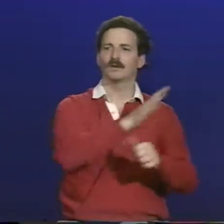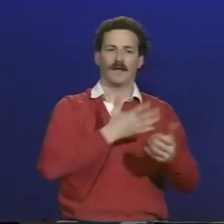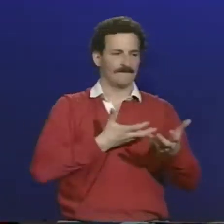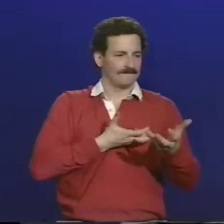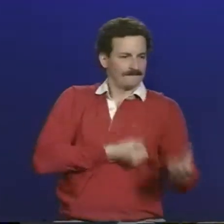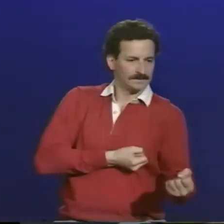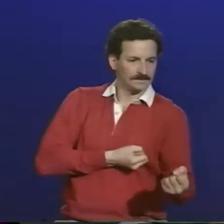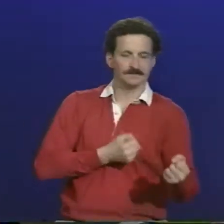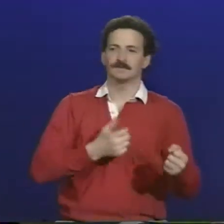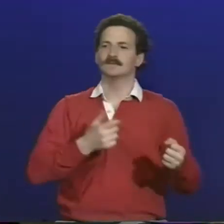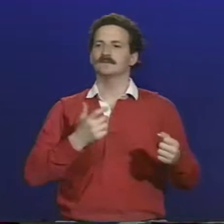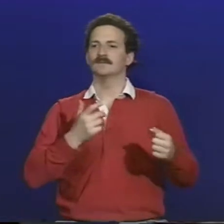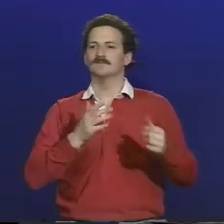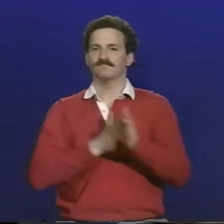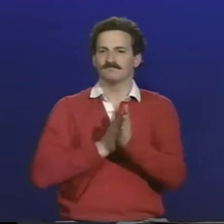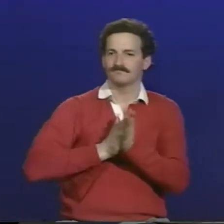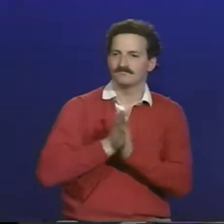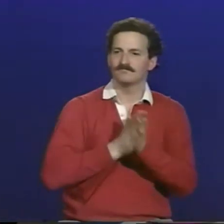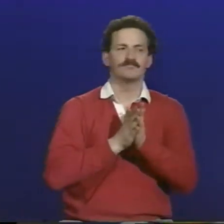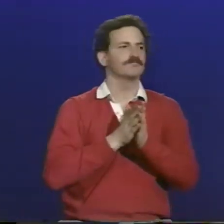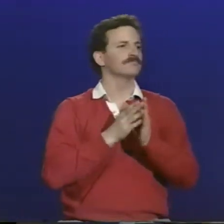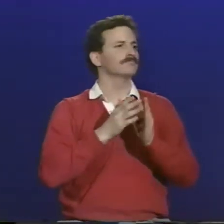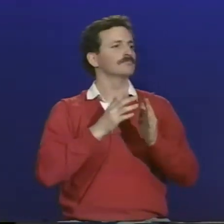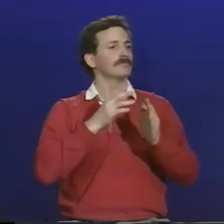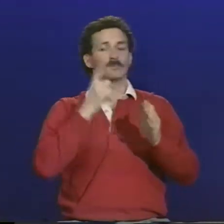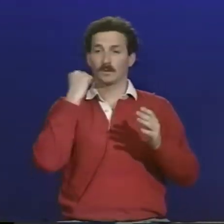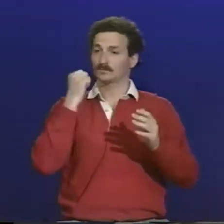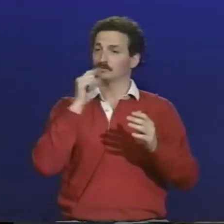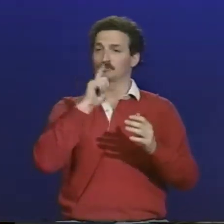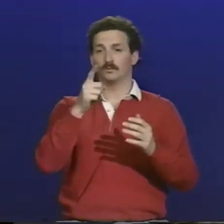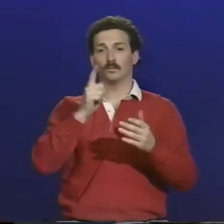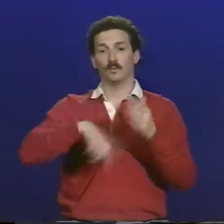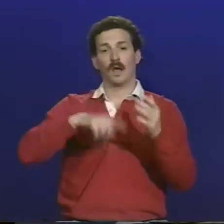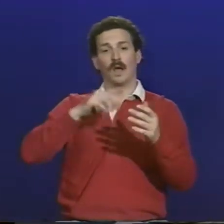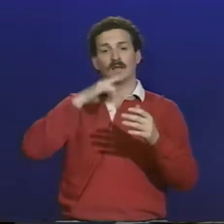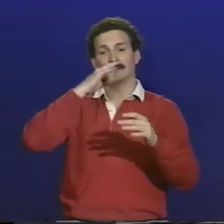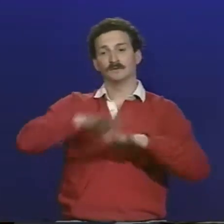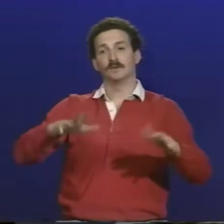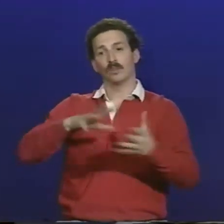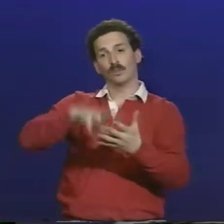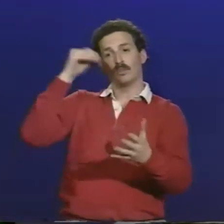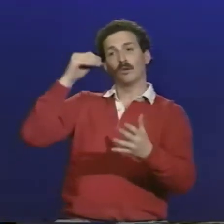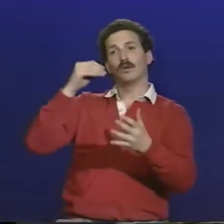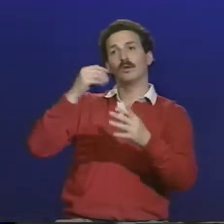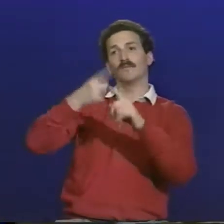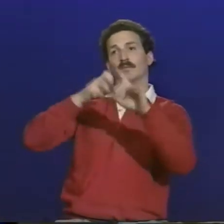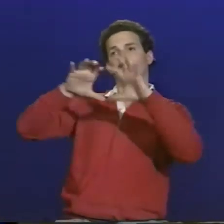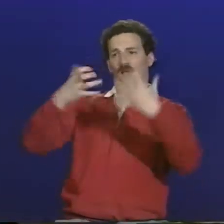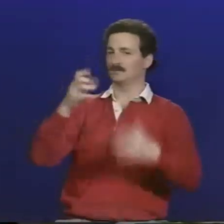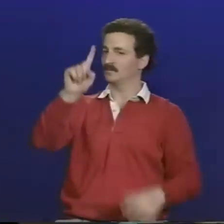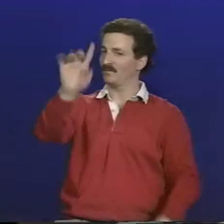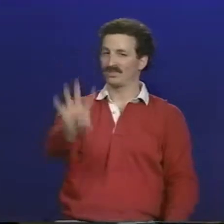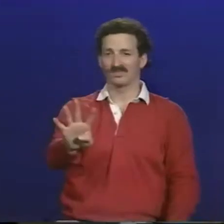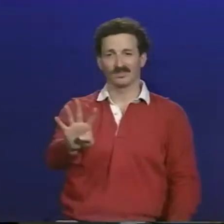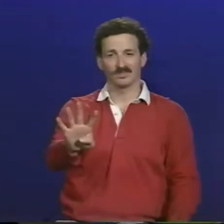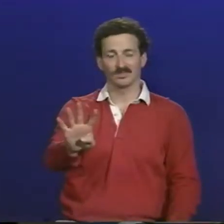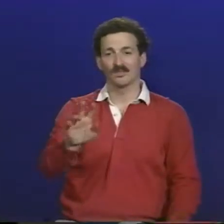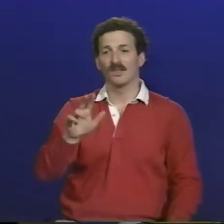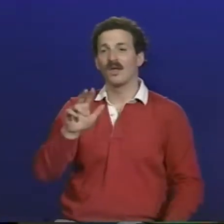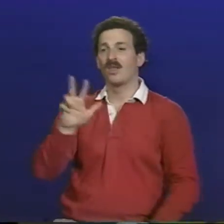upside to putting them into a school for the deaf. They have the interaction with other students. They can build self-confidence. And you've